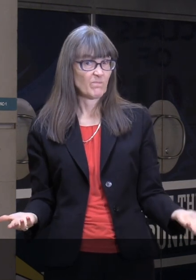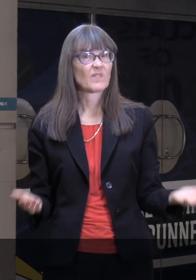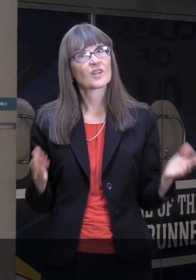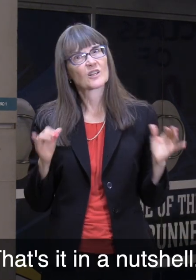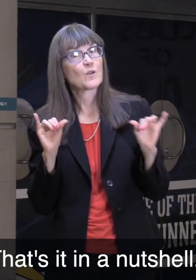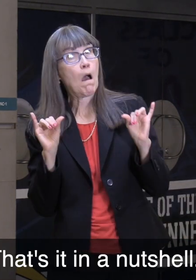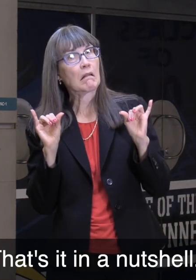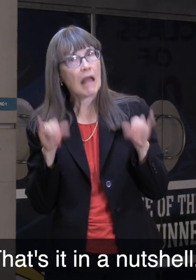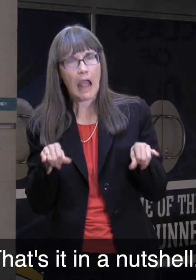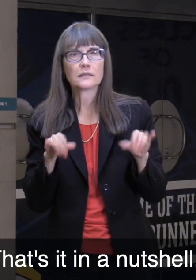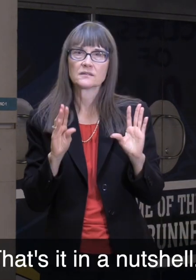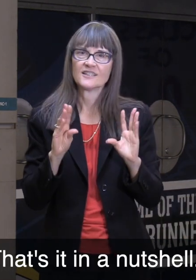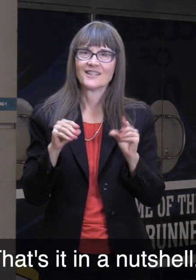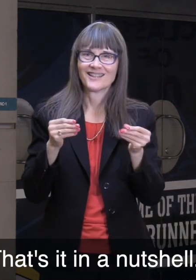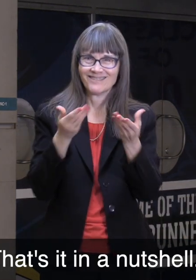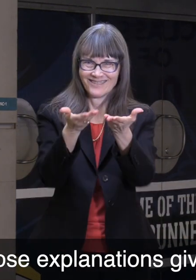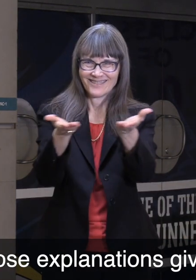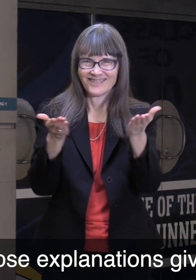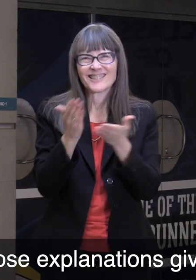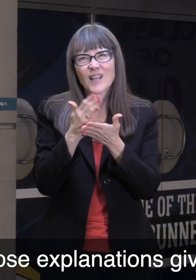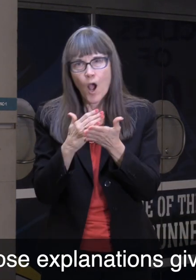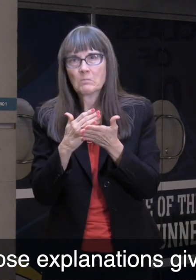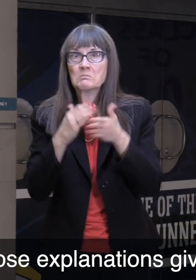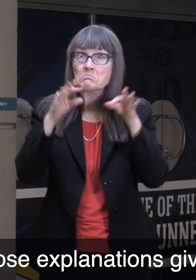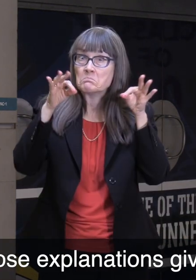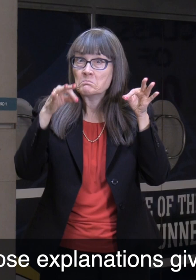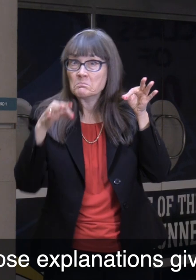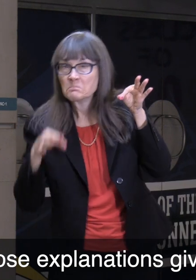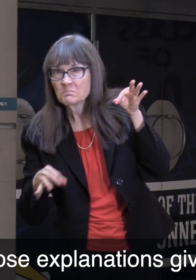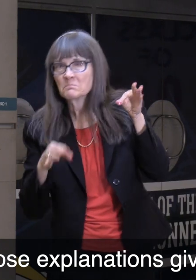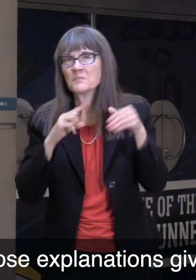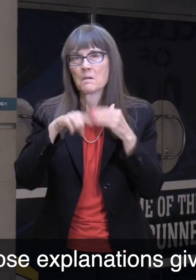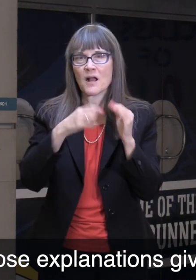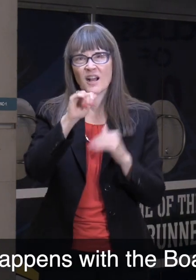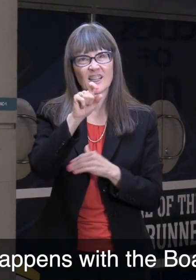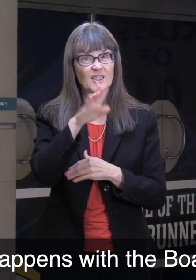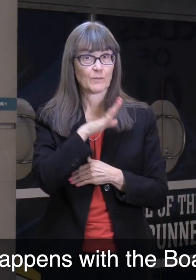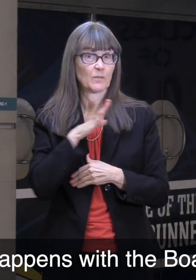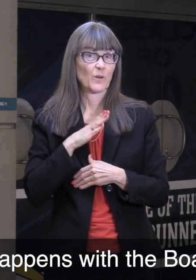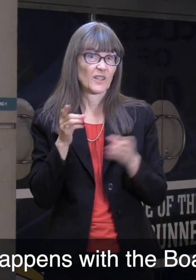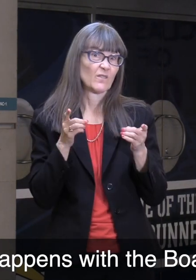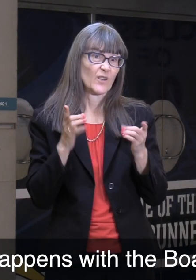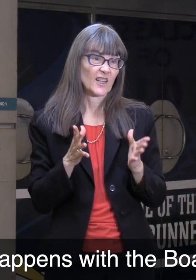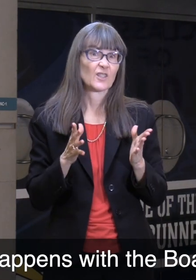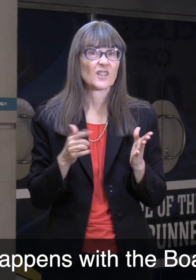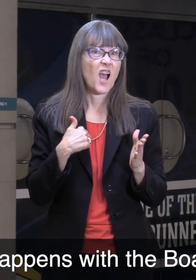So that's it in a nutshell. Hopefully those explanations gave you a better idea of what happens with the Board of